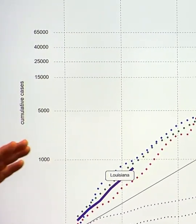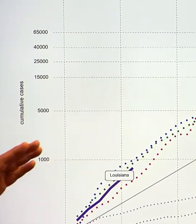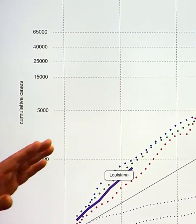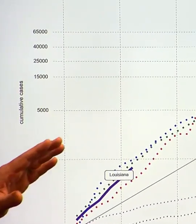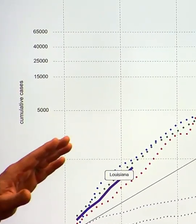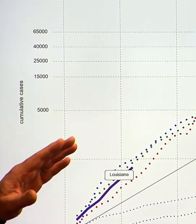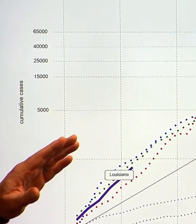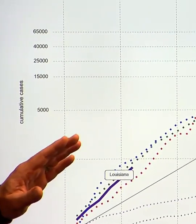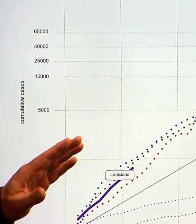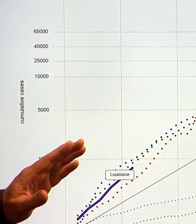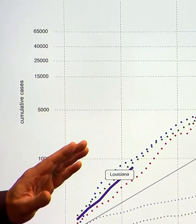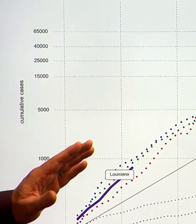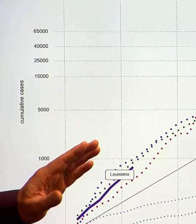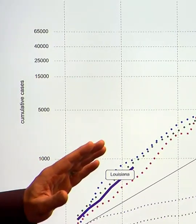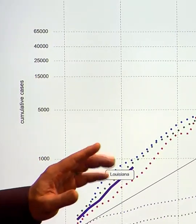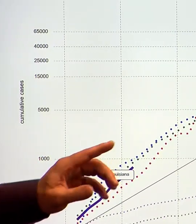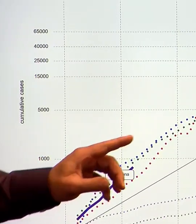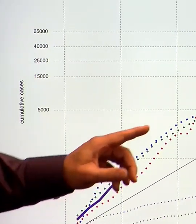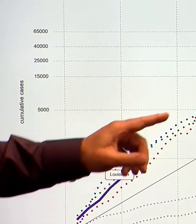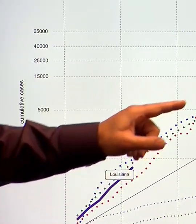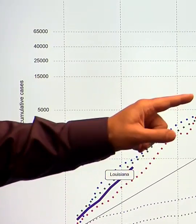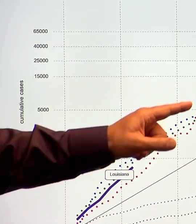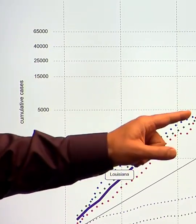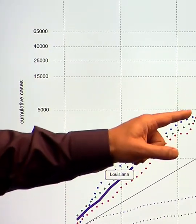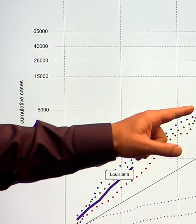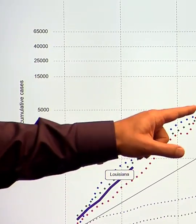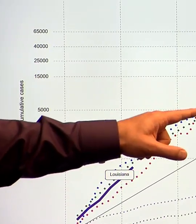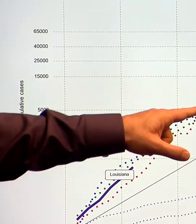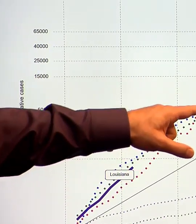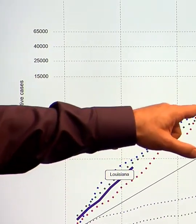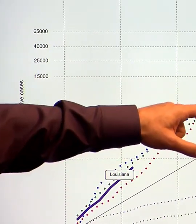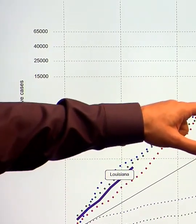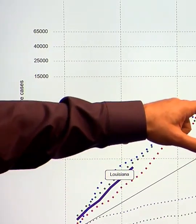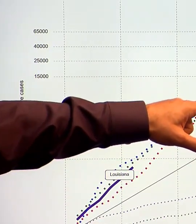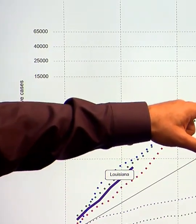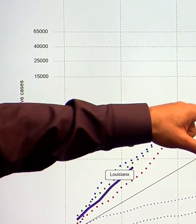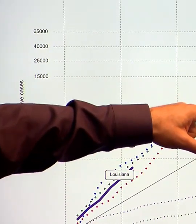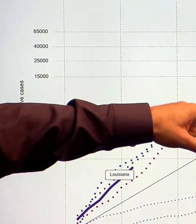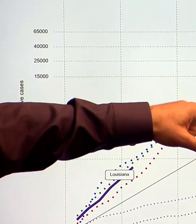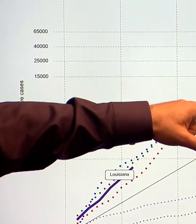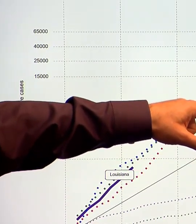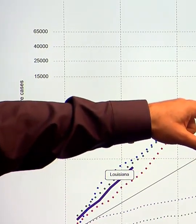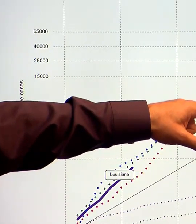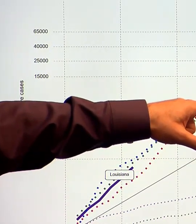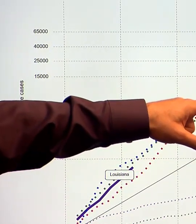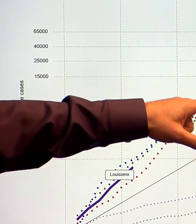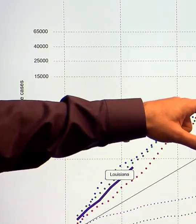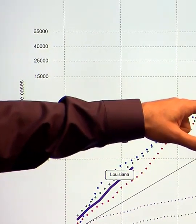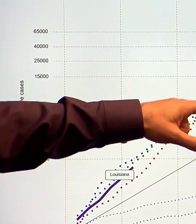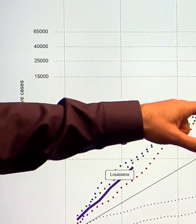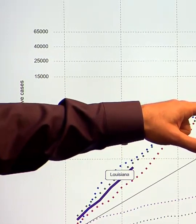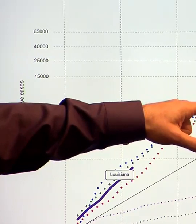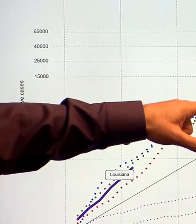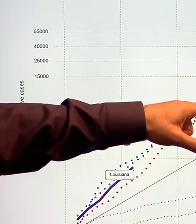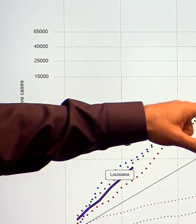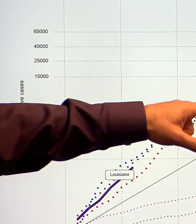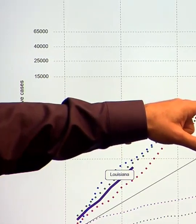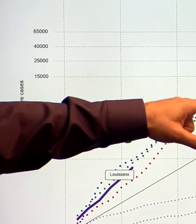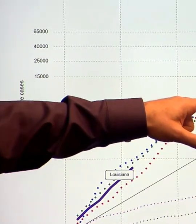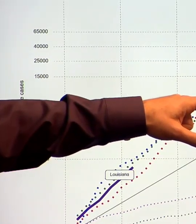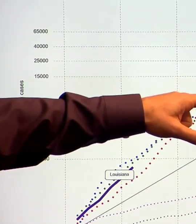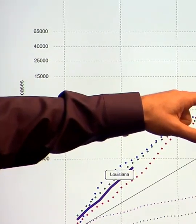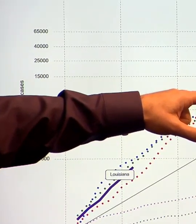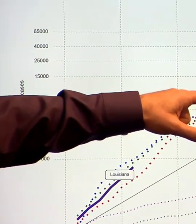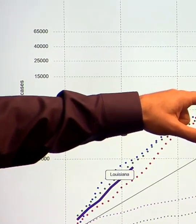it's not much different than south korea but if you look south korea started to bend the curve right in this point that's about seven days from now